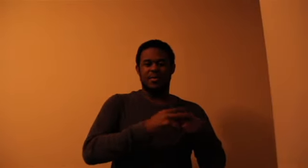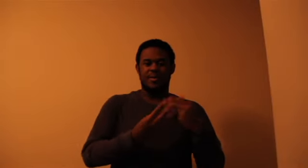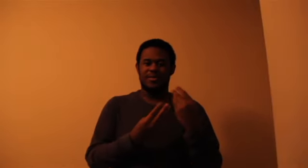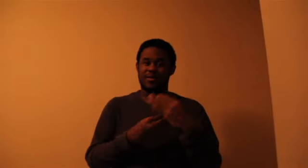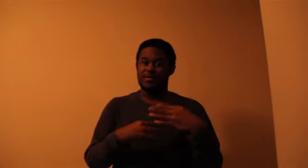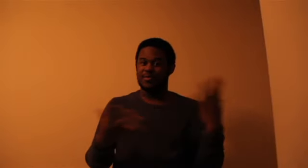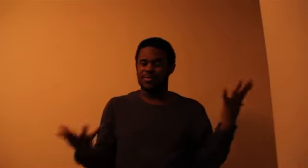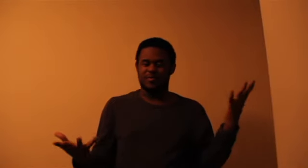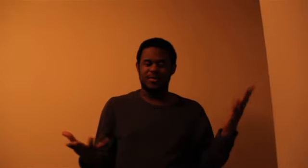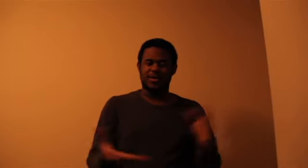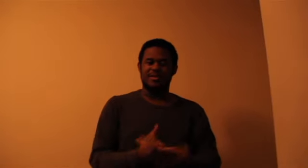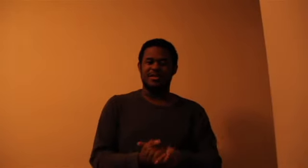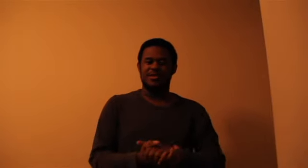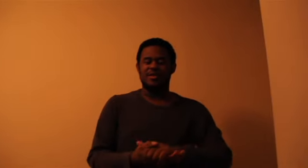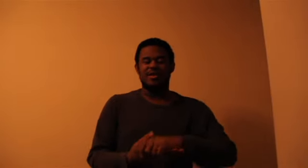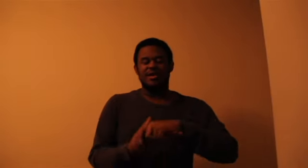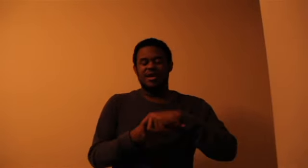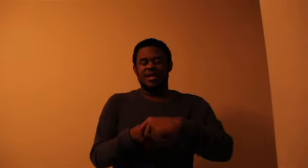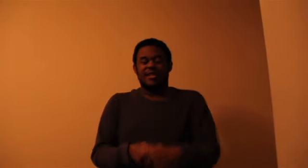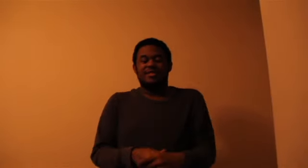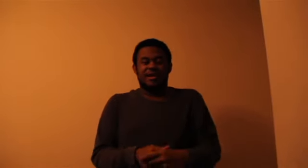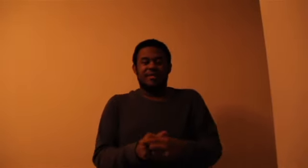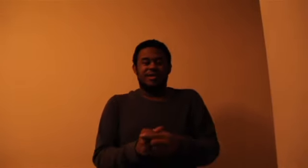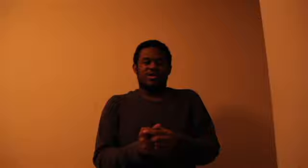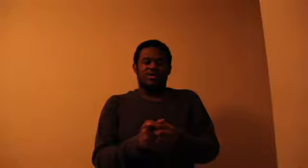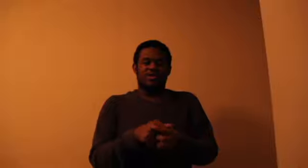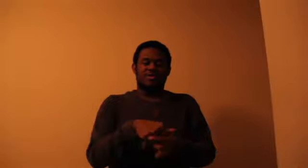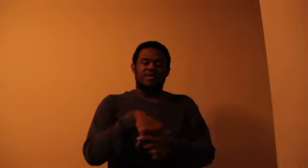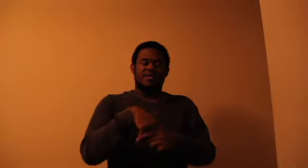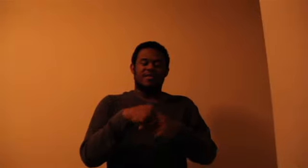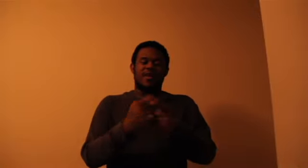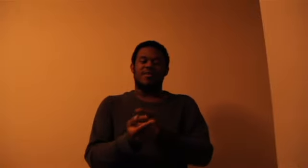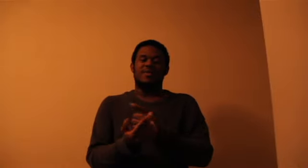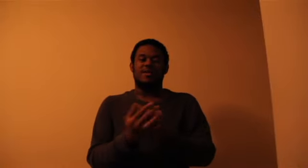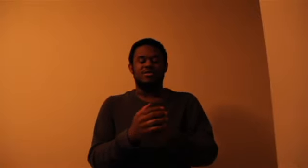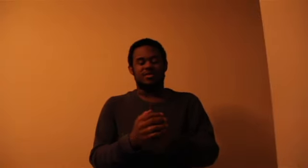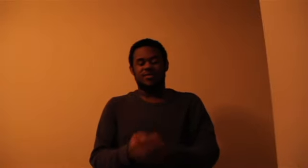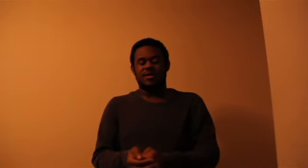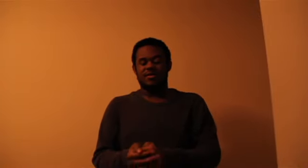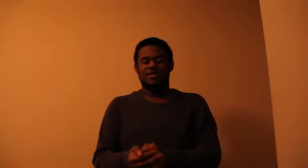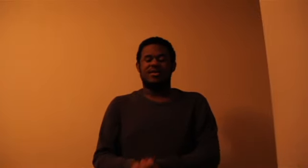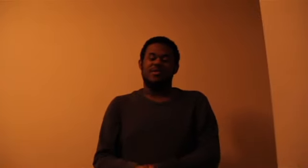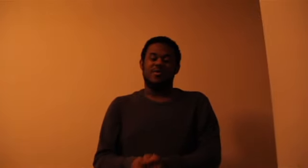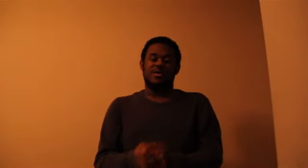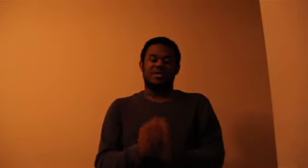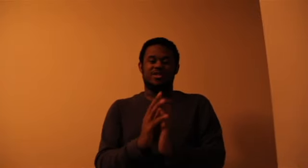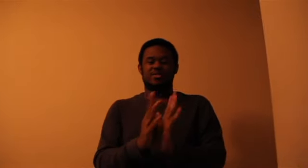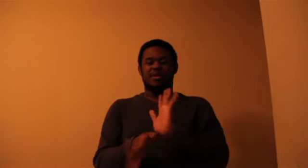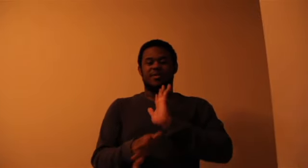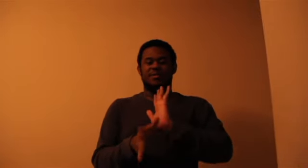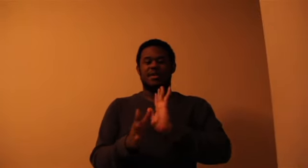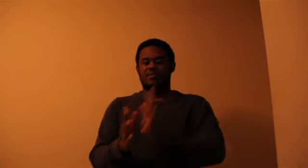popular and more weekly. So let's start by showing a demonstration of the Rhinoman Ultra Spell then we're going to teach you step by step.